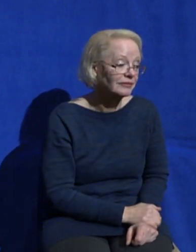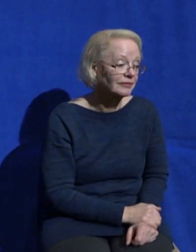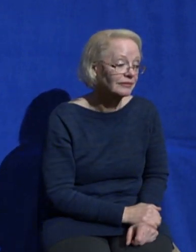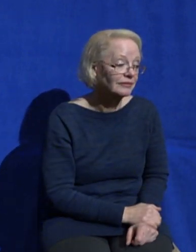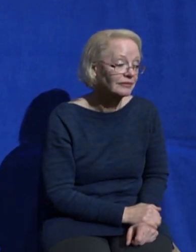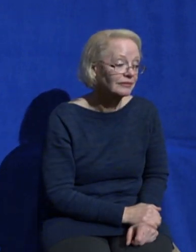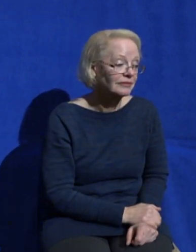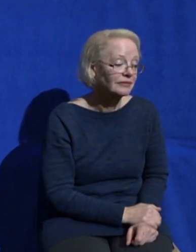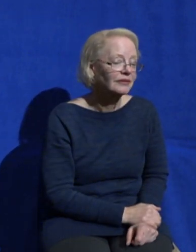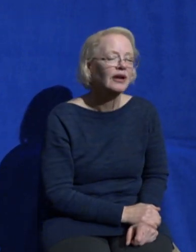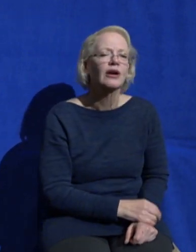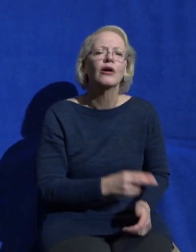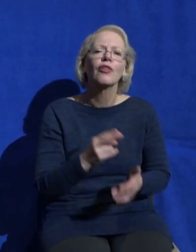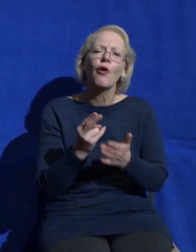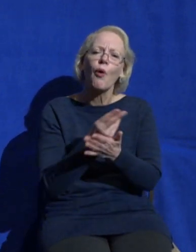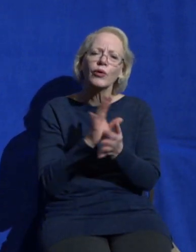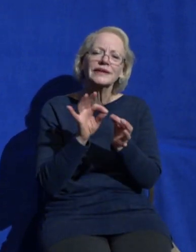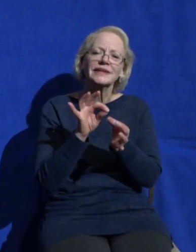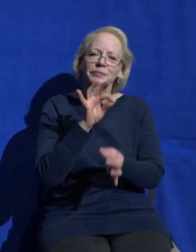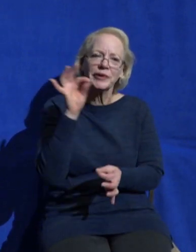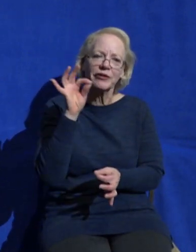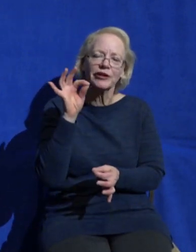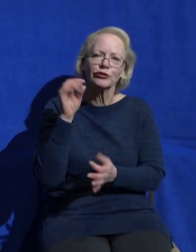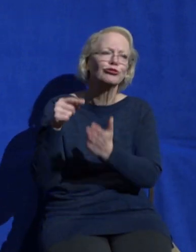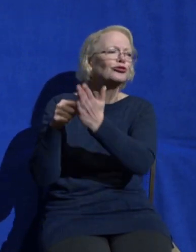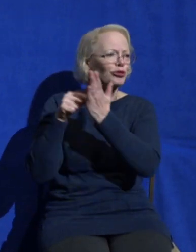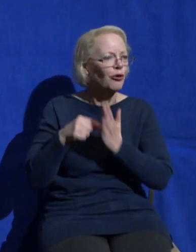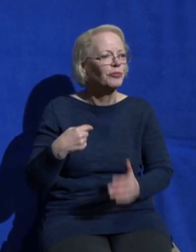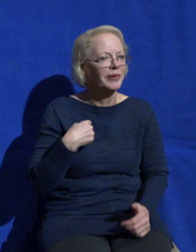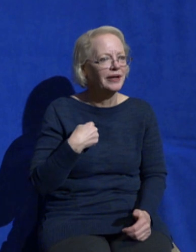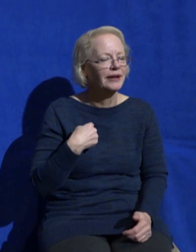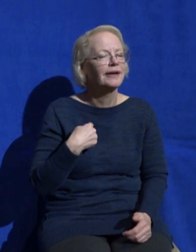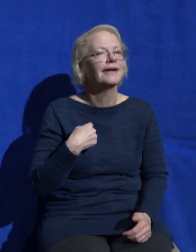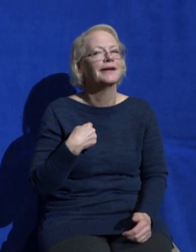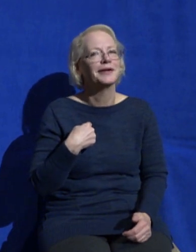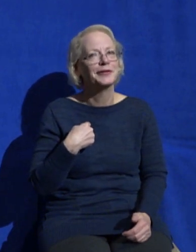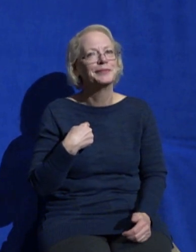the Holy Spirit just revealed to me what's really going on is your pride